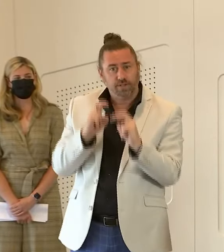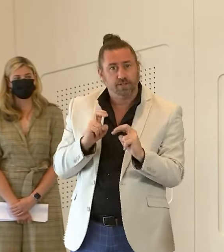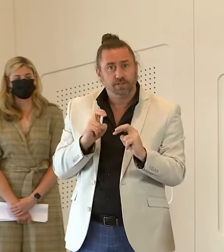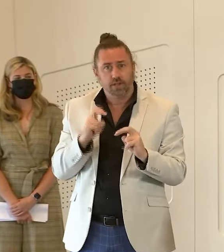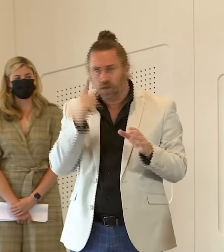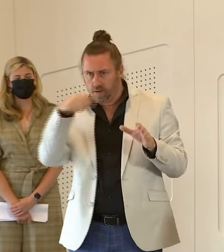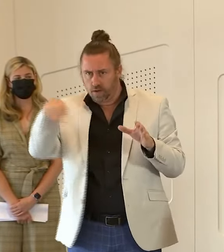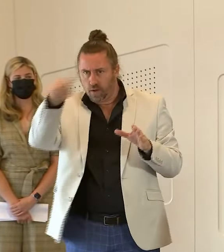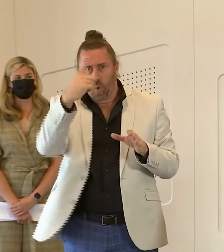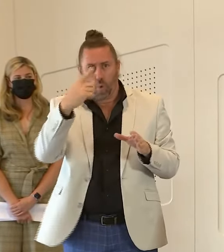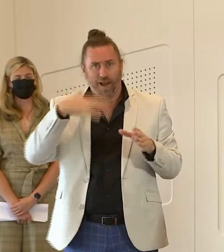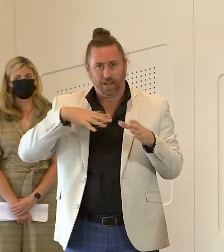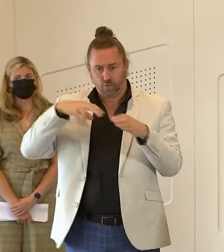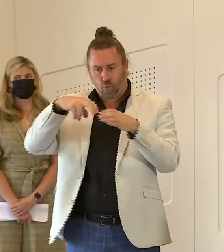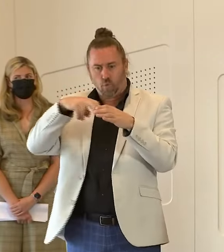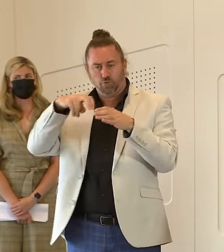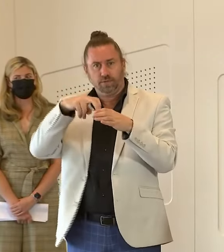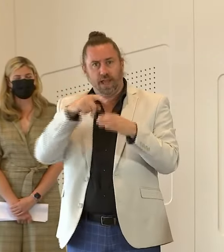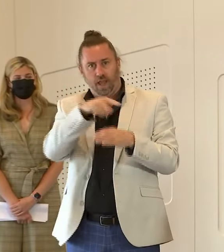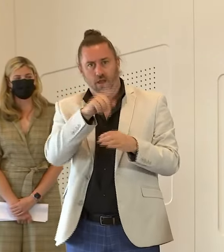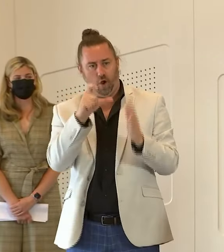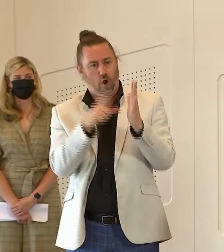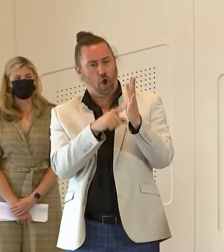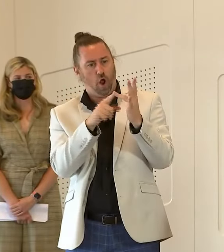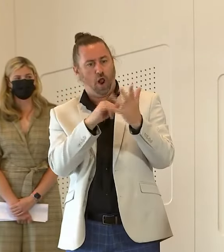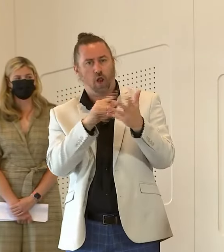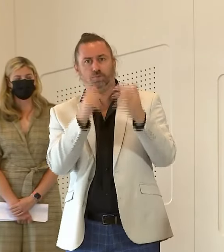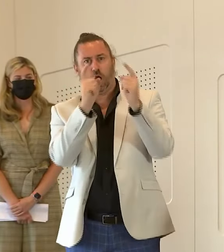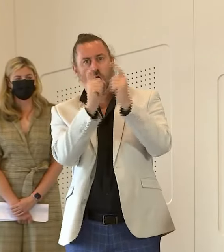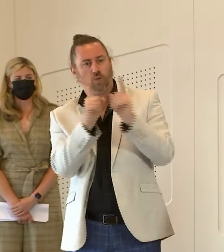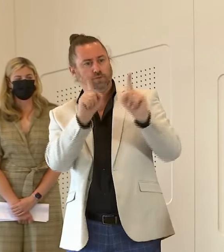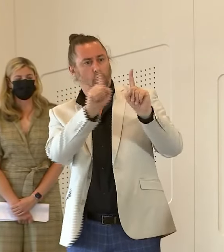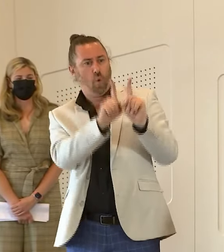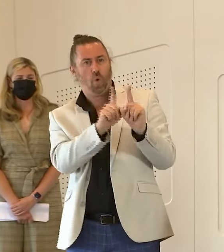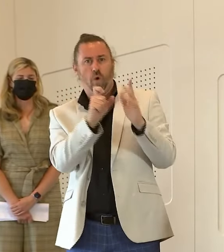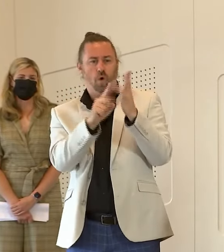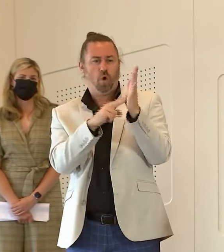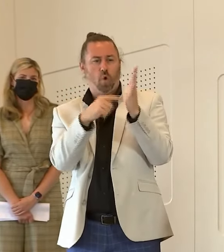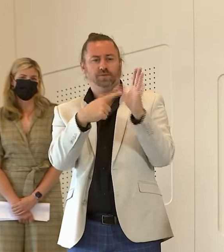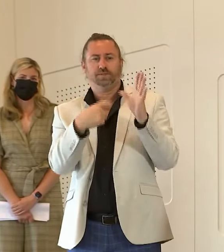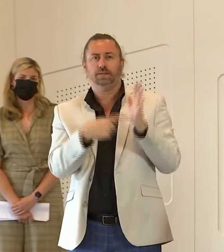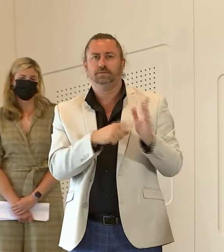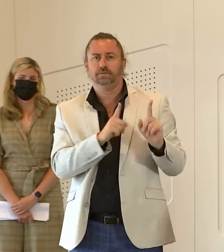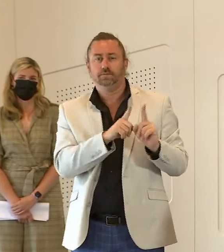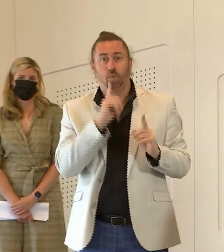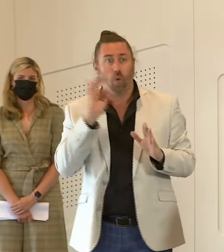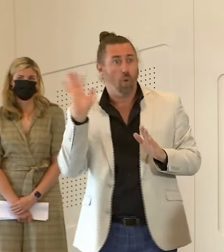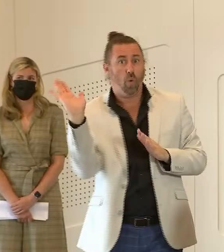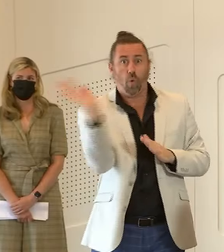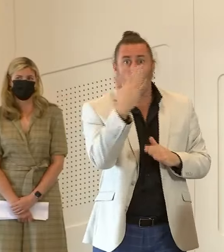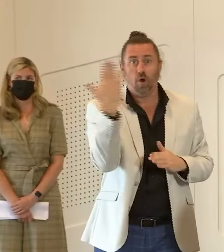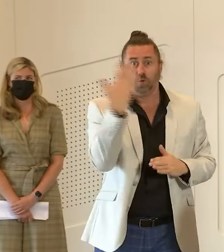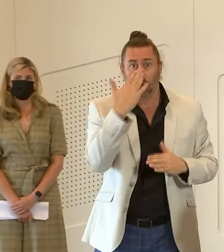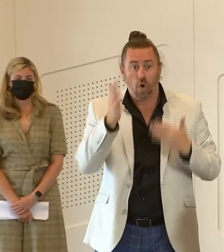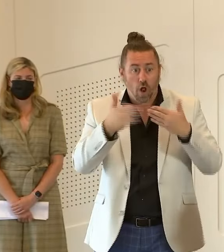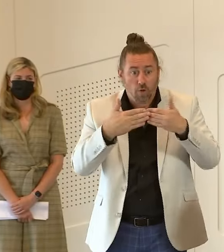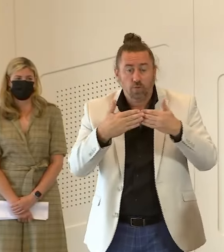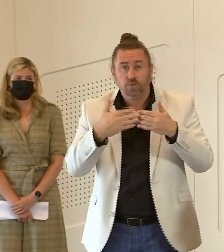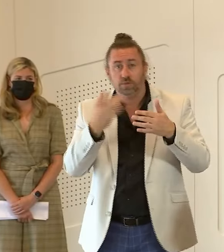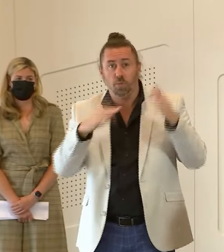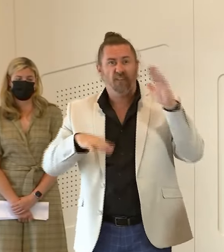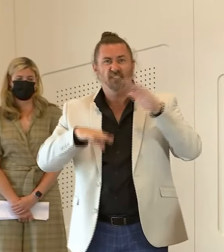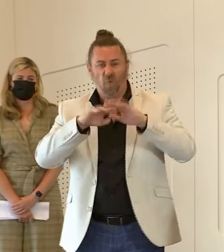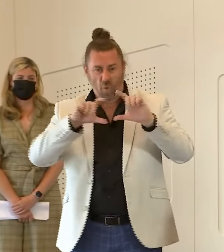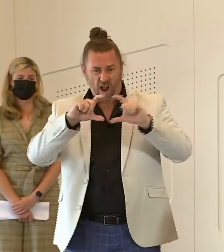to go into quarantine as a close contact so it won't be an absolute it's not that every school would close down or whole classrooms need to